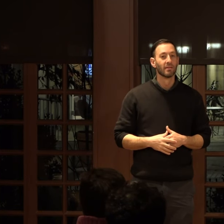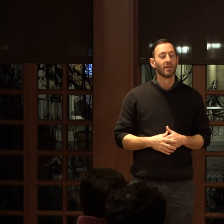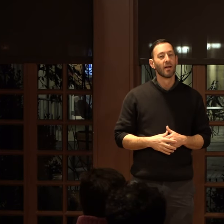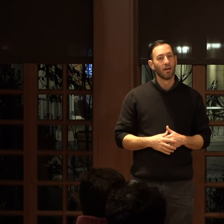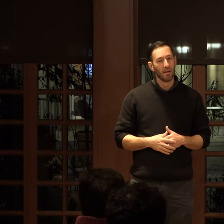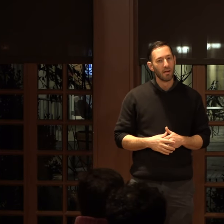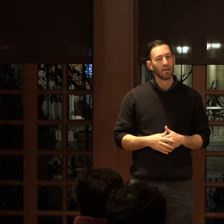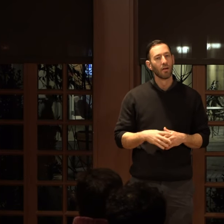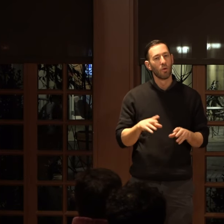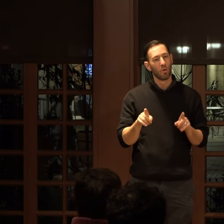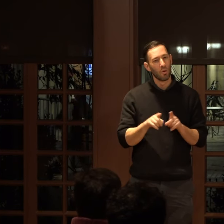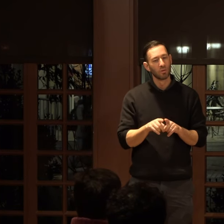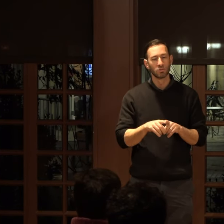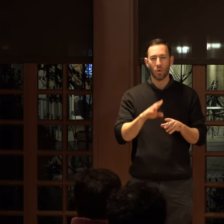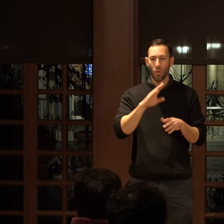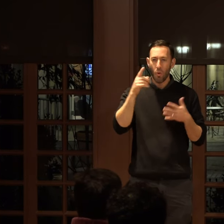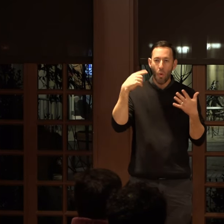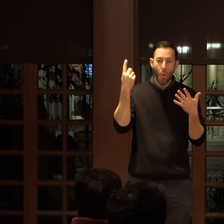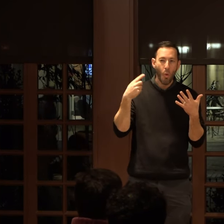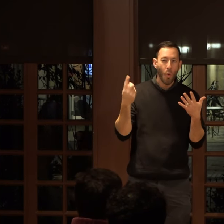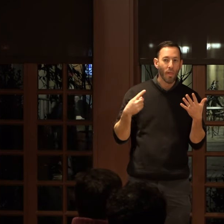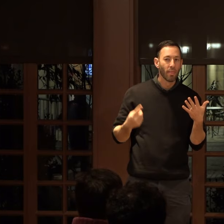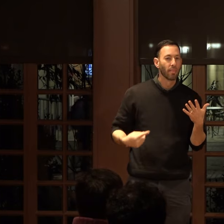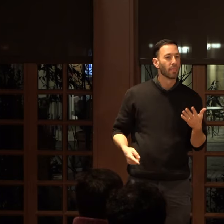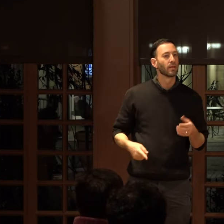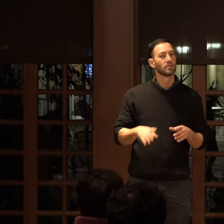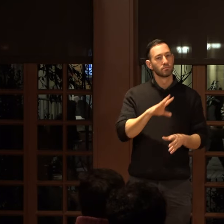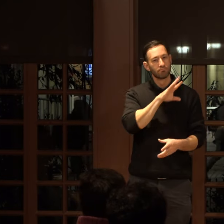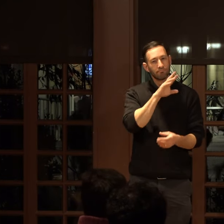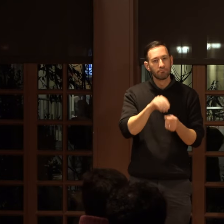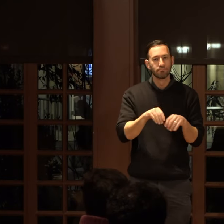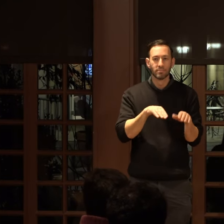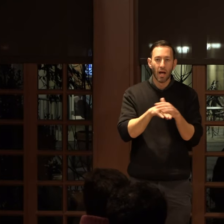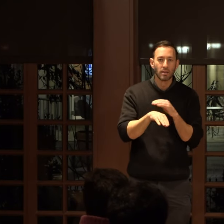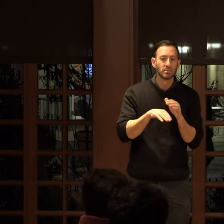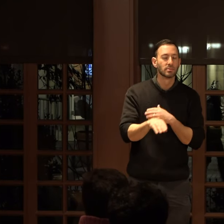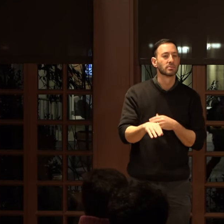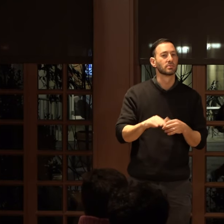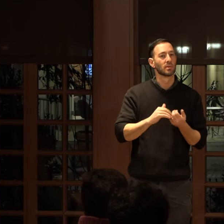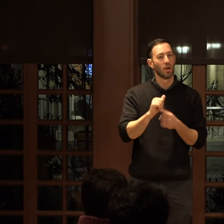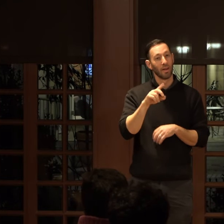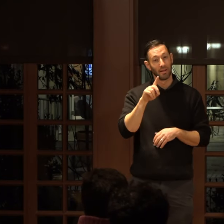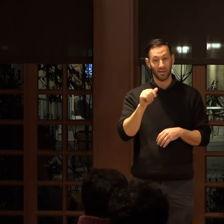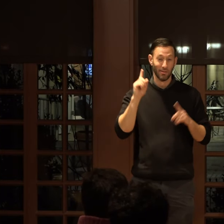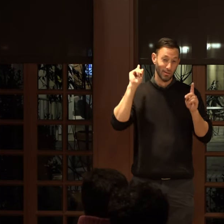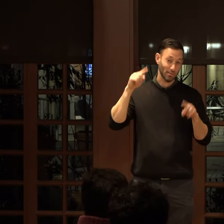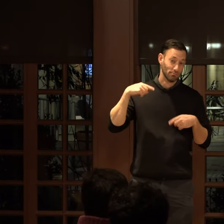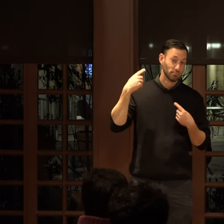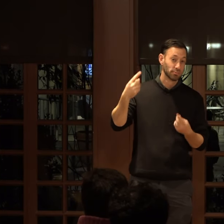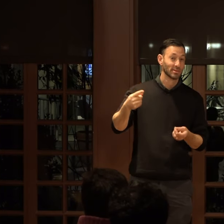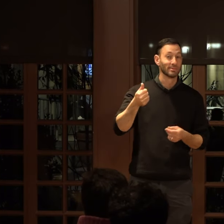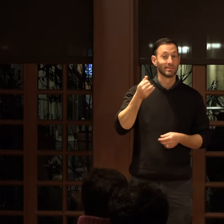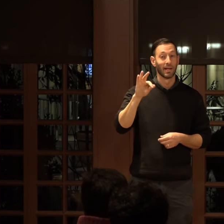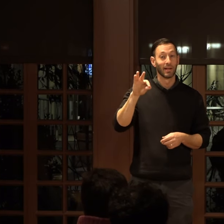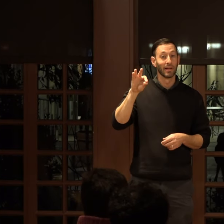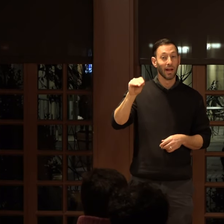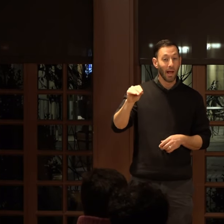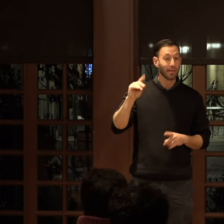And finding out, you know, all of the things that go into access and all the ways in which the ADA, which has been around since 1990,